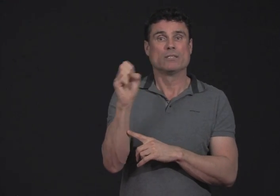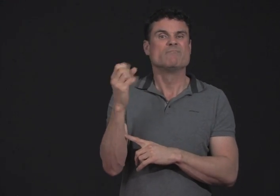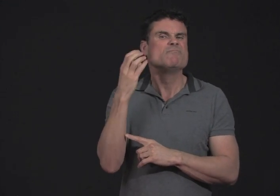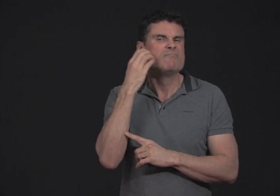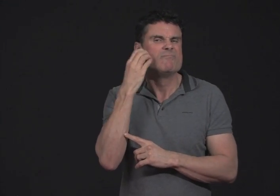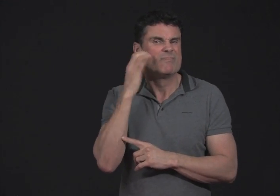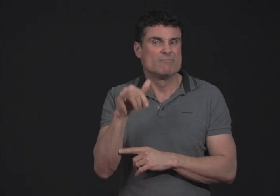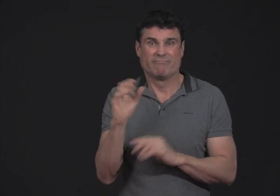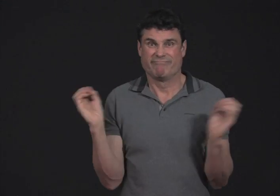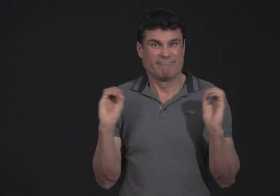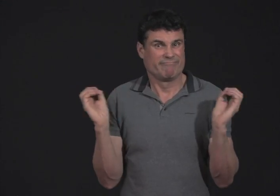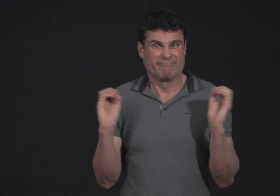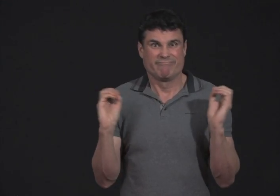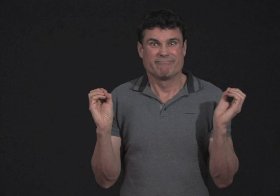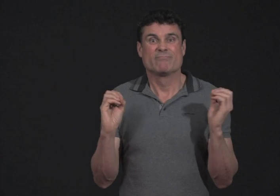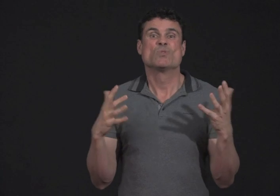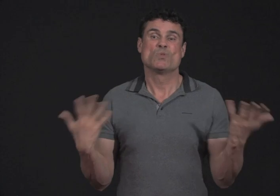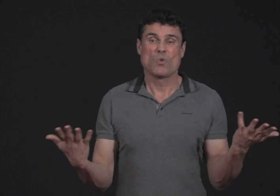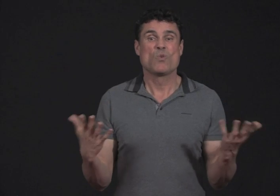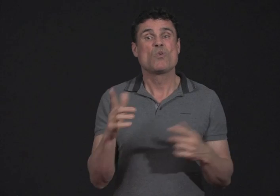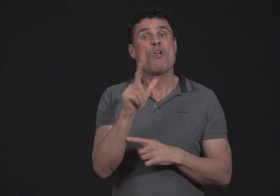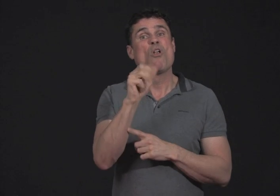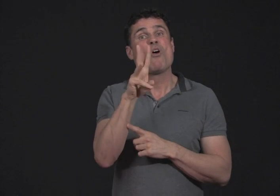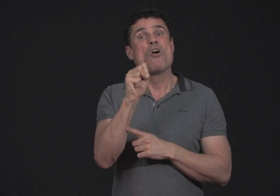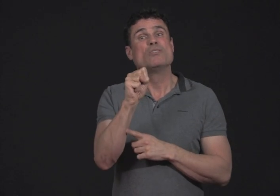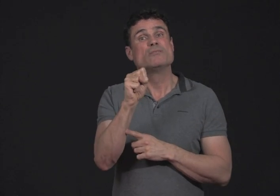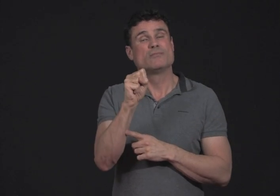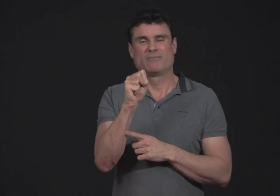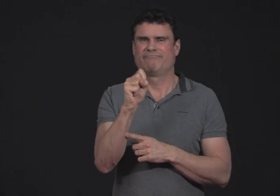cell phones. The law is really outdated.